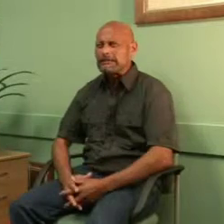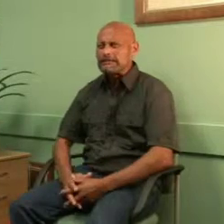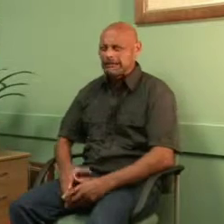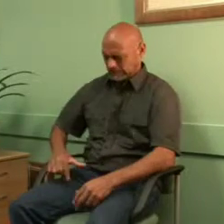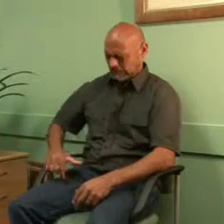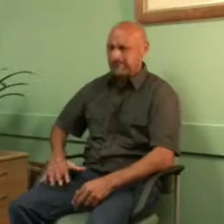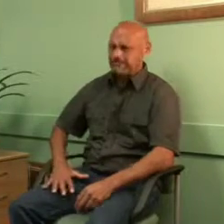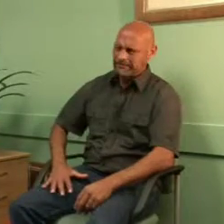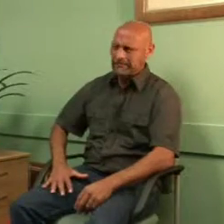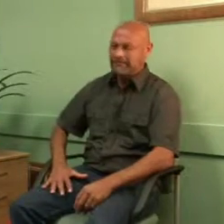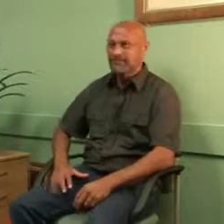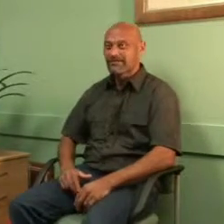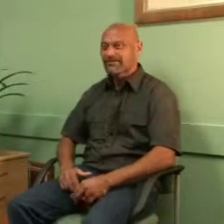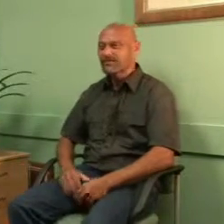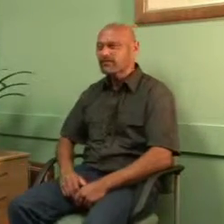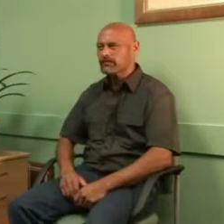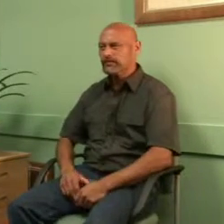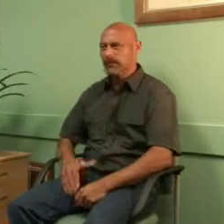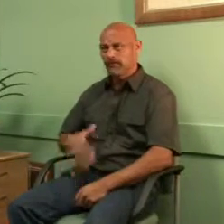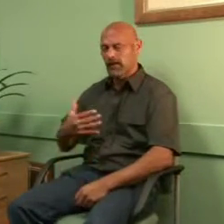of pain. Yeah. Just down there.